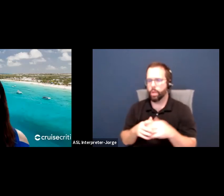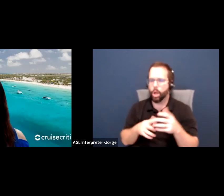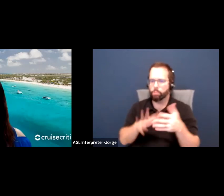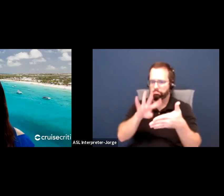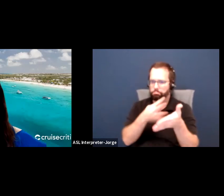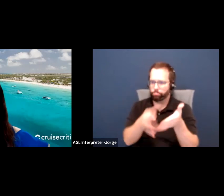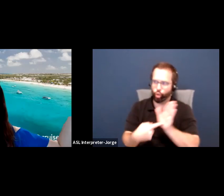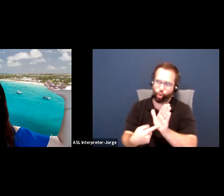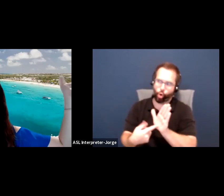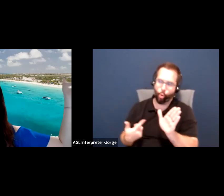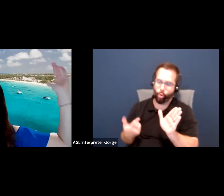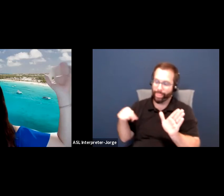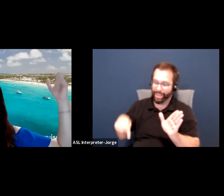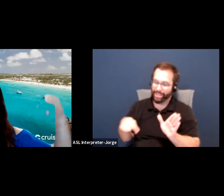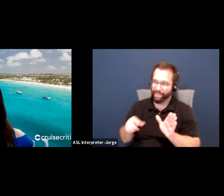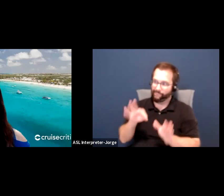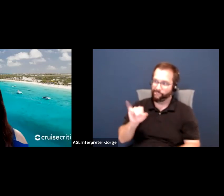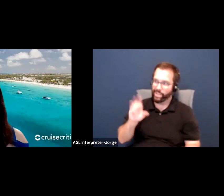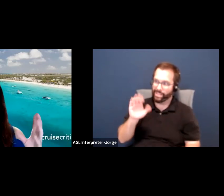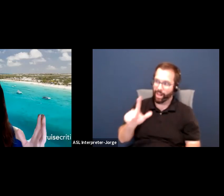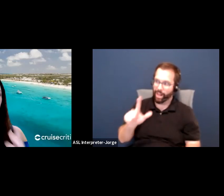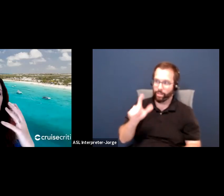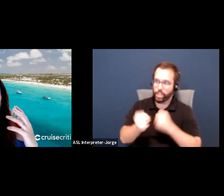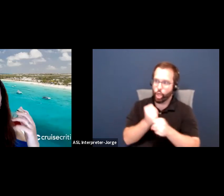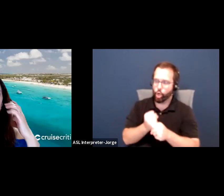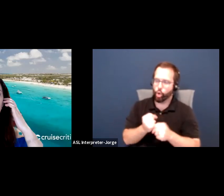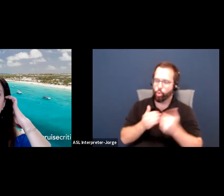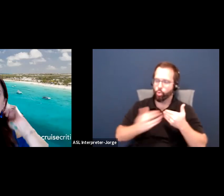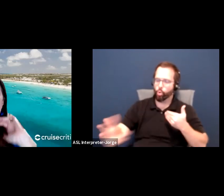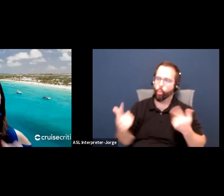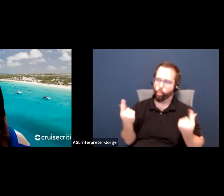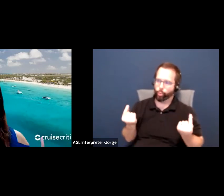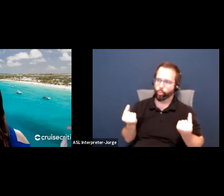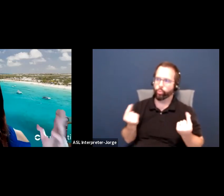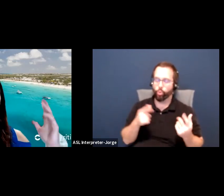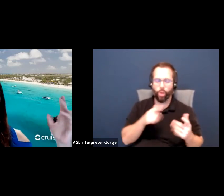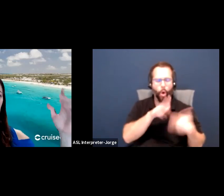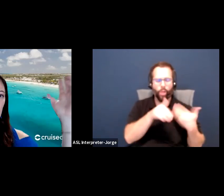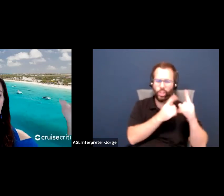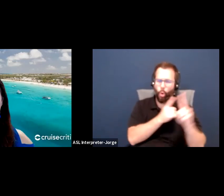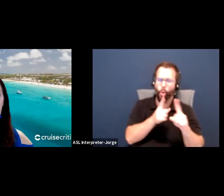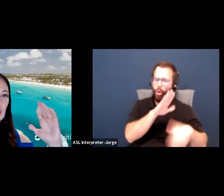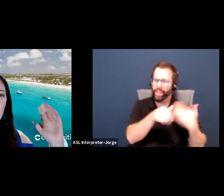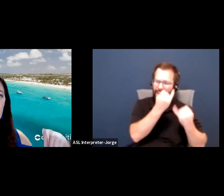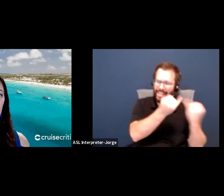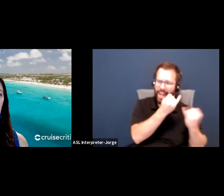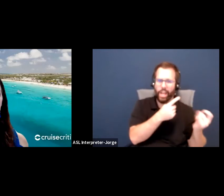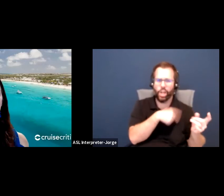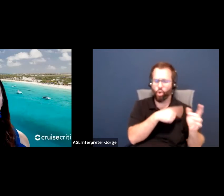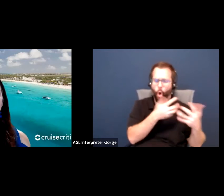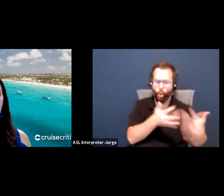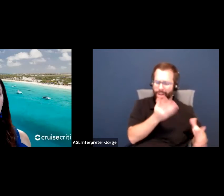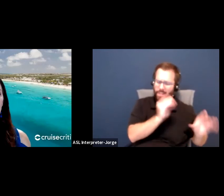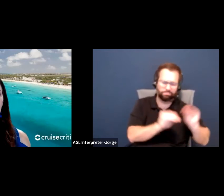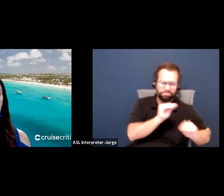year. So you take all these goals, all these ideas, and you've already qualified them through, do we have the resources and the people and all this stuff?